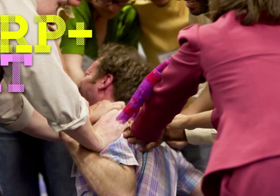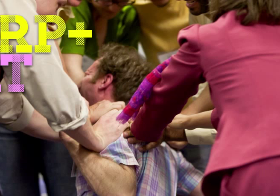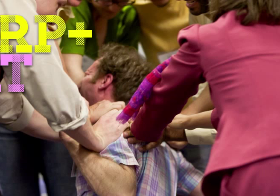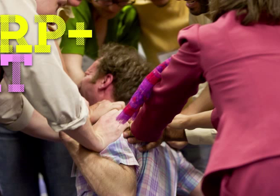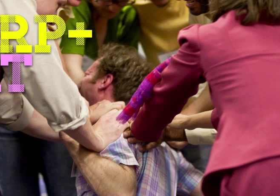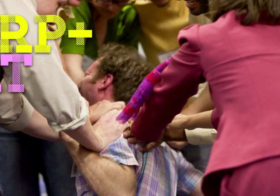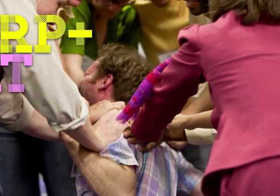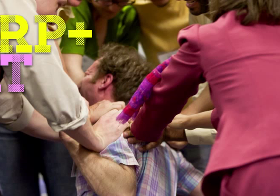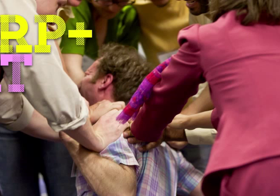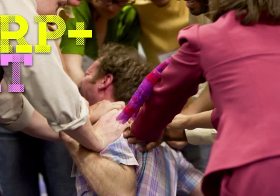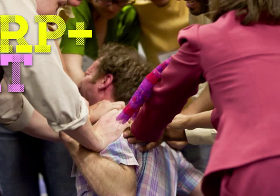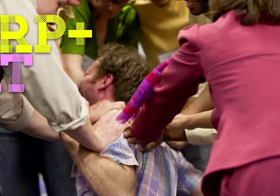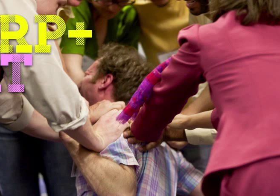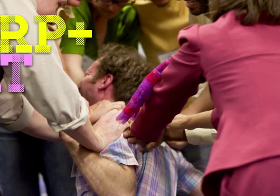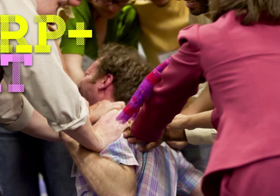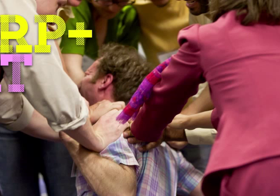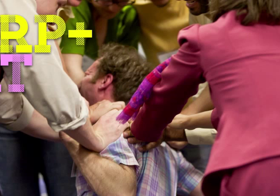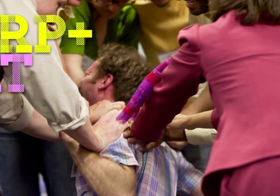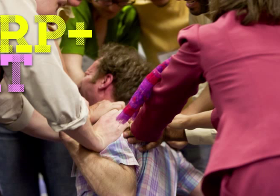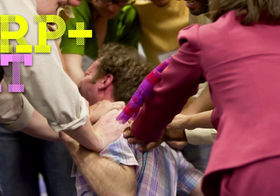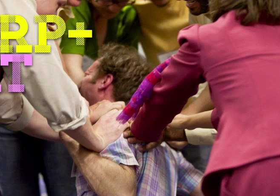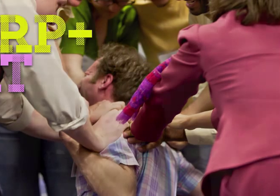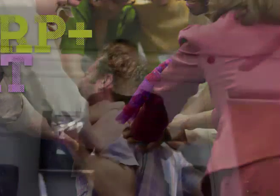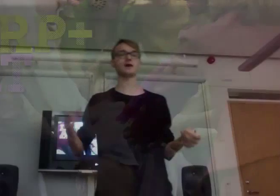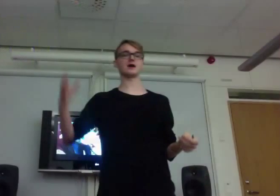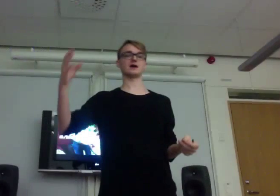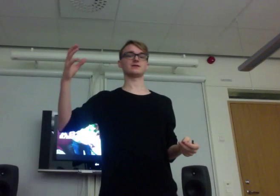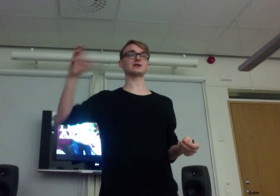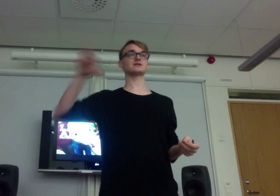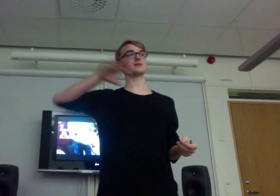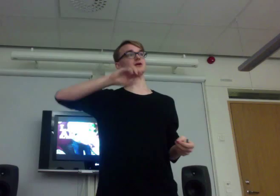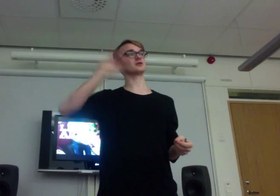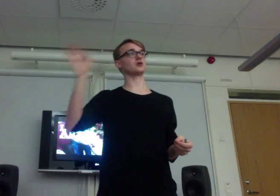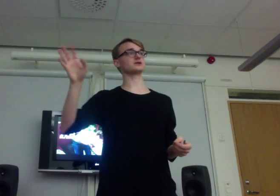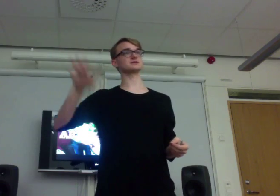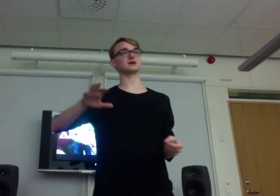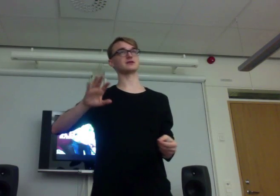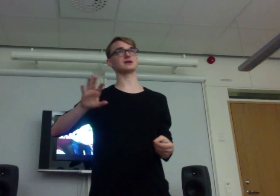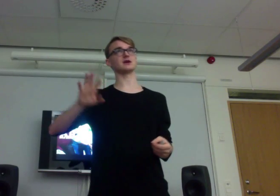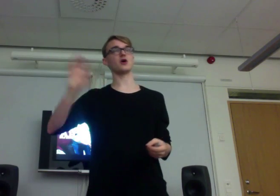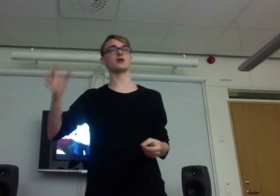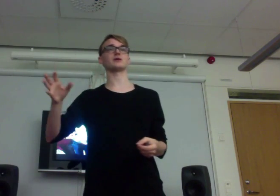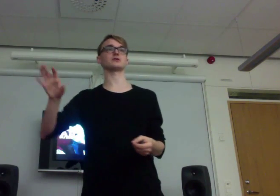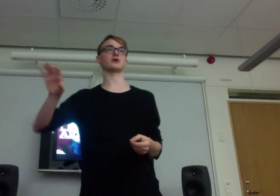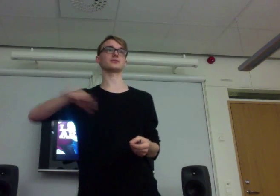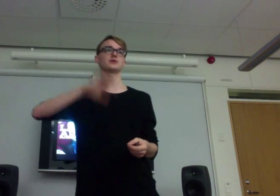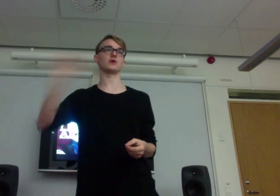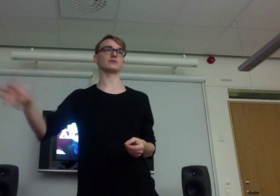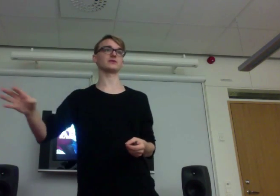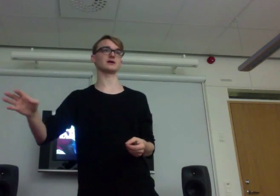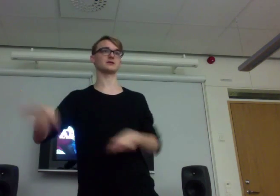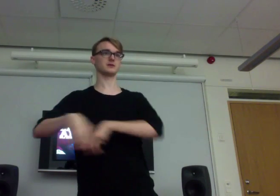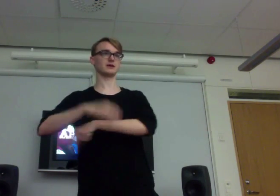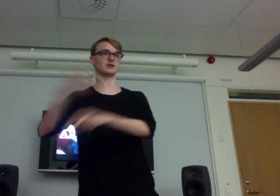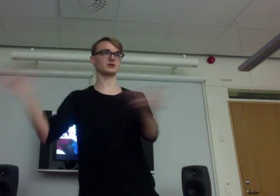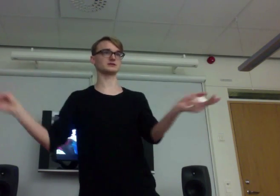four countries. But the Knutpunkt conference. That American artist, I think he heard about LARP. He went there. He met all these